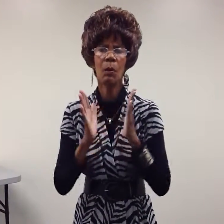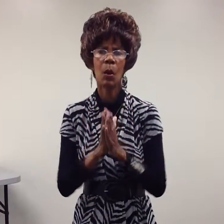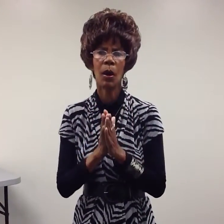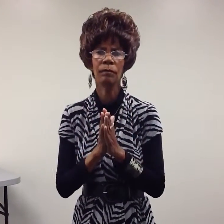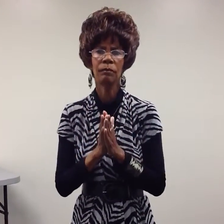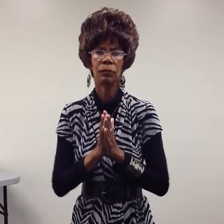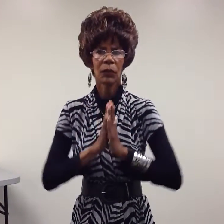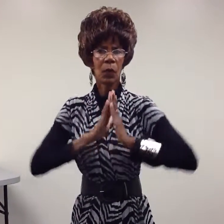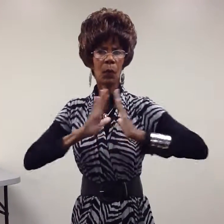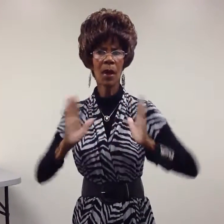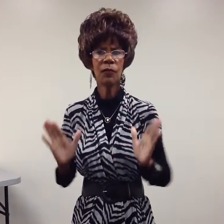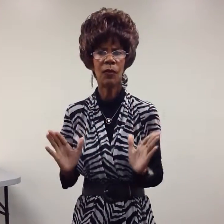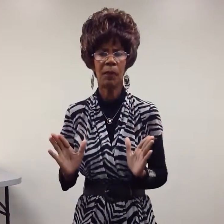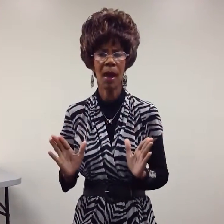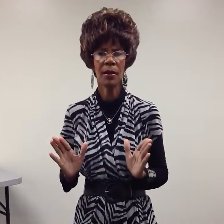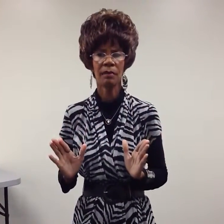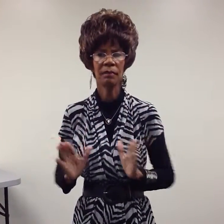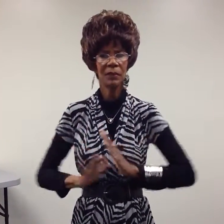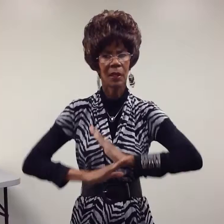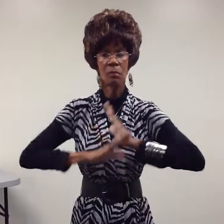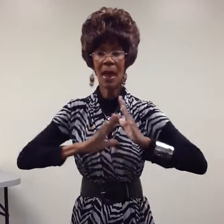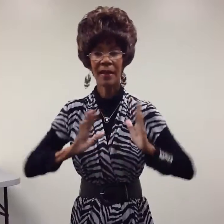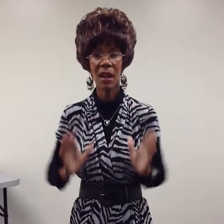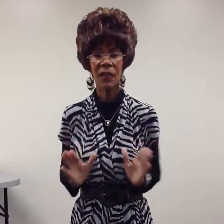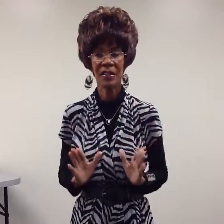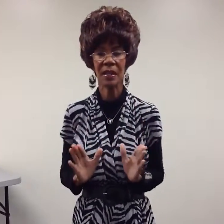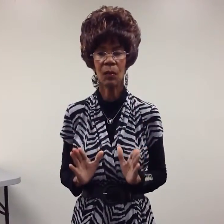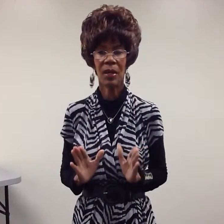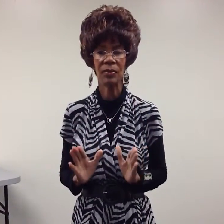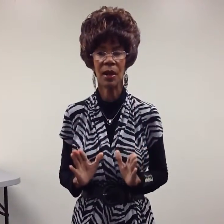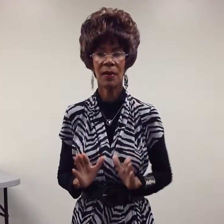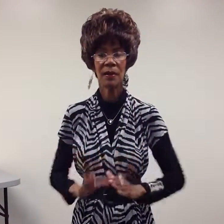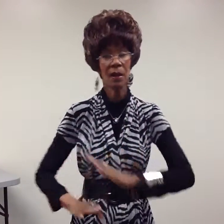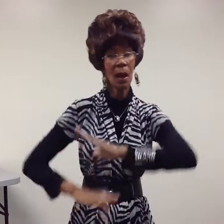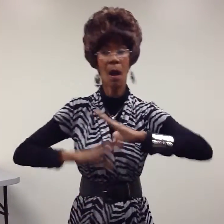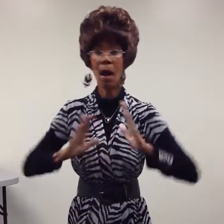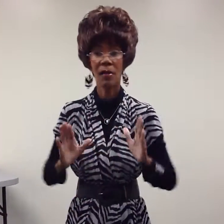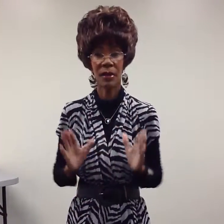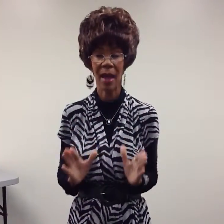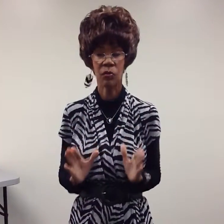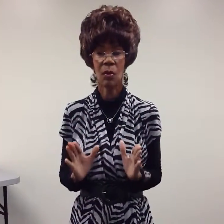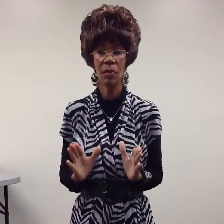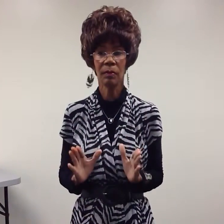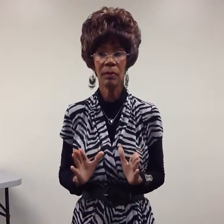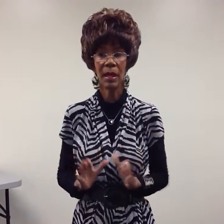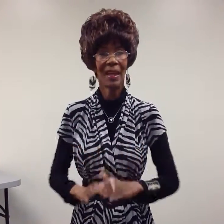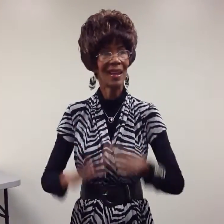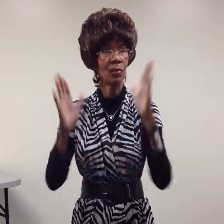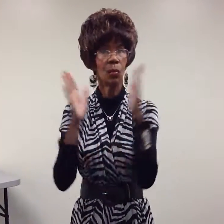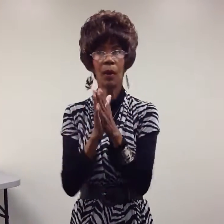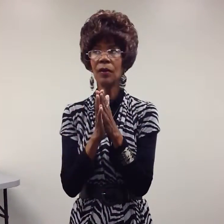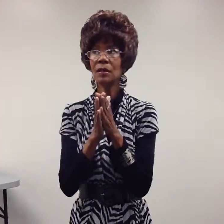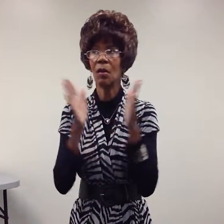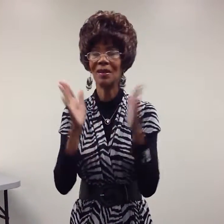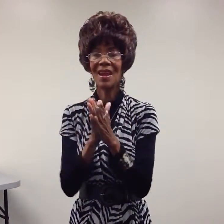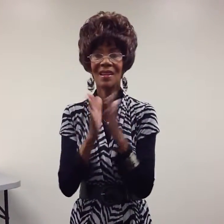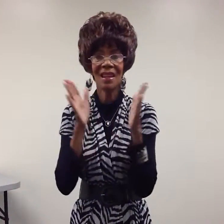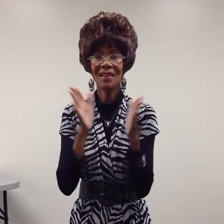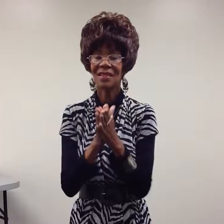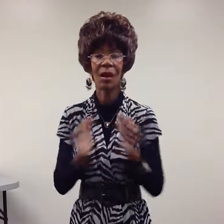More. Wonderful product. Magnificent in what it does. All natural. It works on anything that's